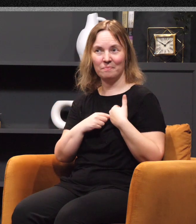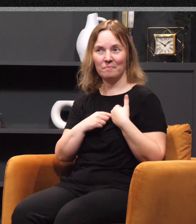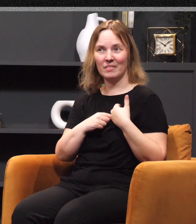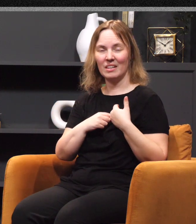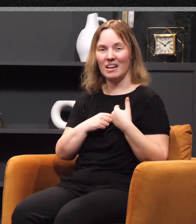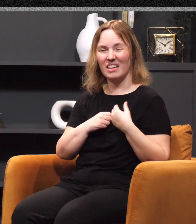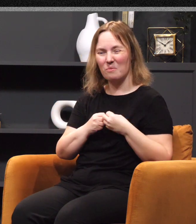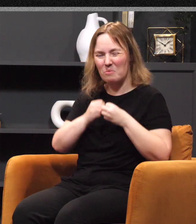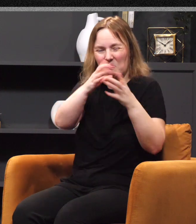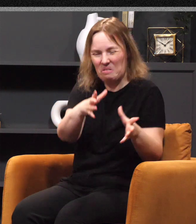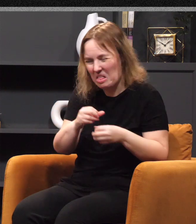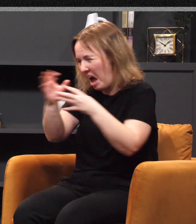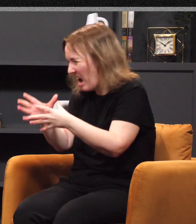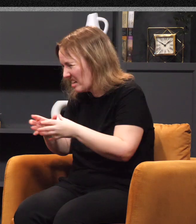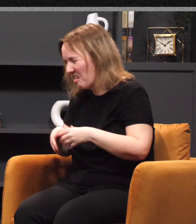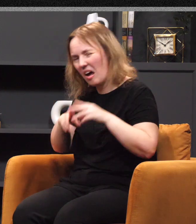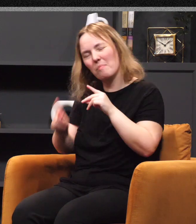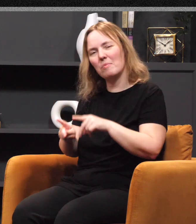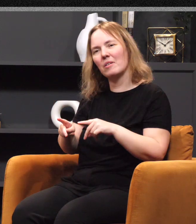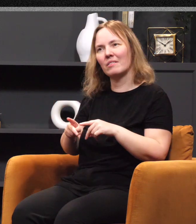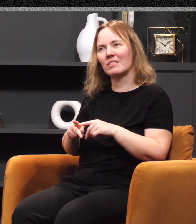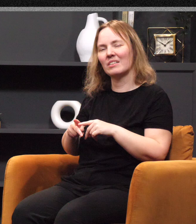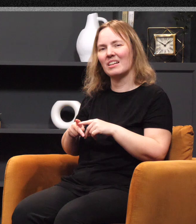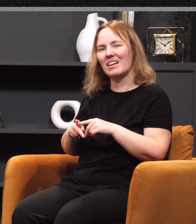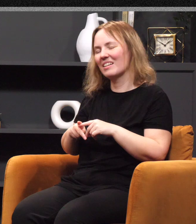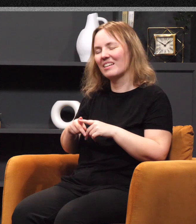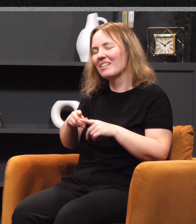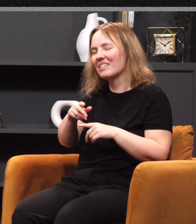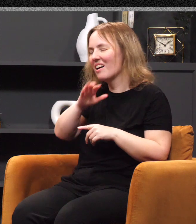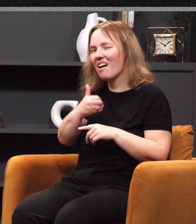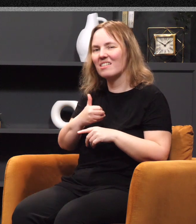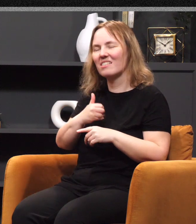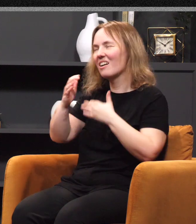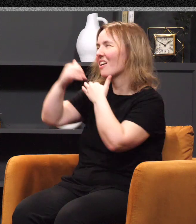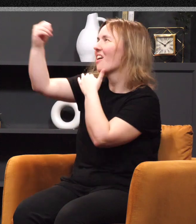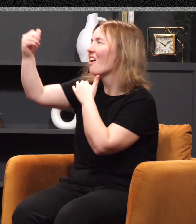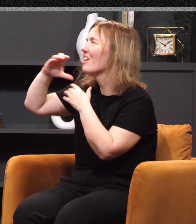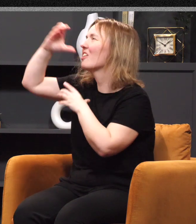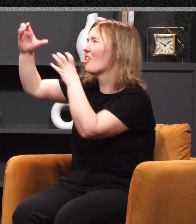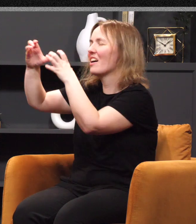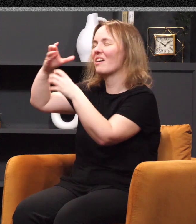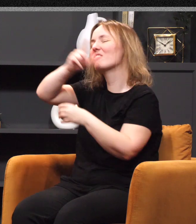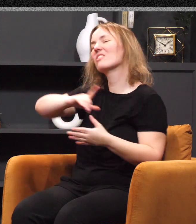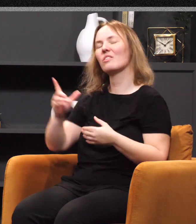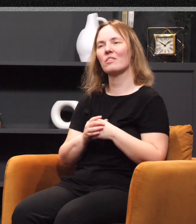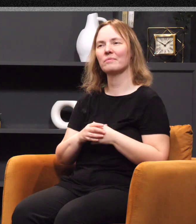we lash out at people rather than calling out to the Lord. I said in the first service, I want to give you a little